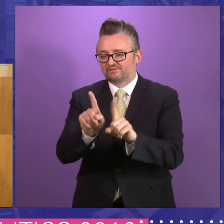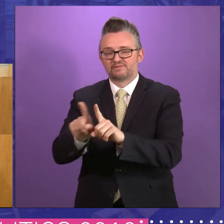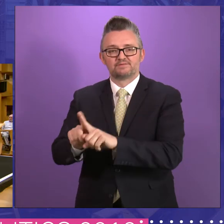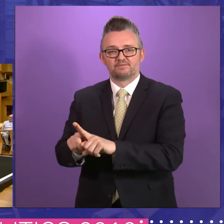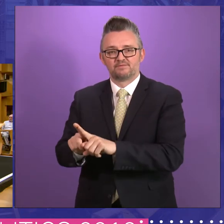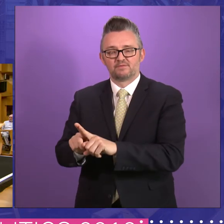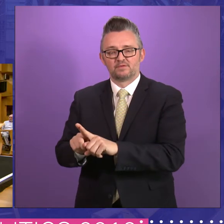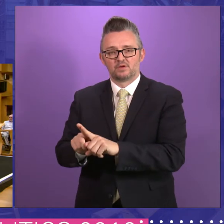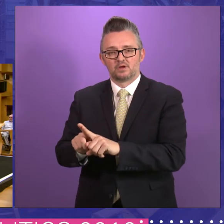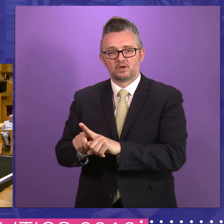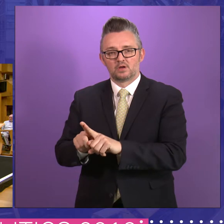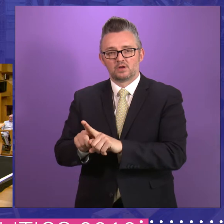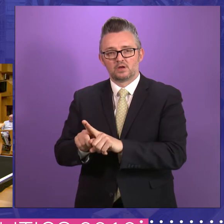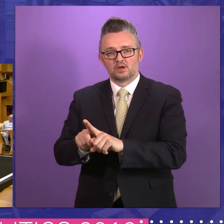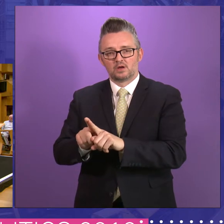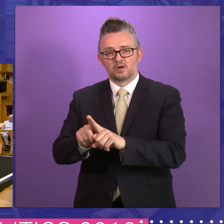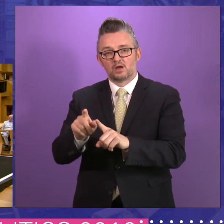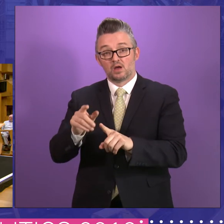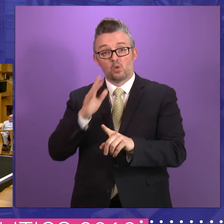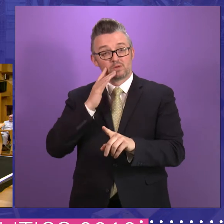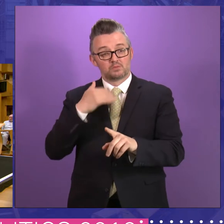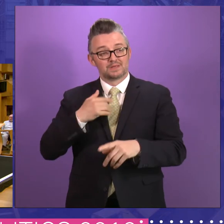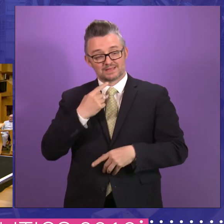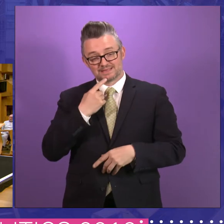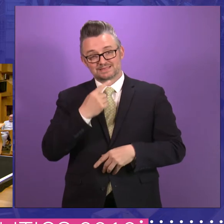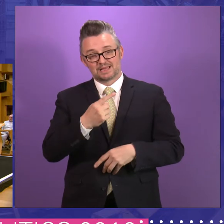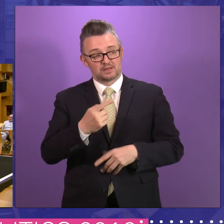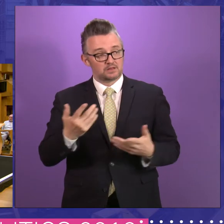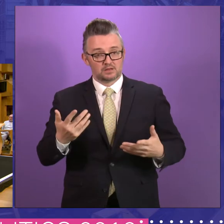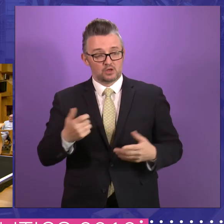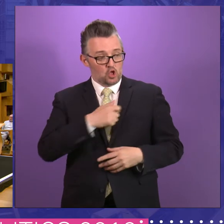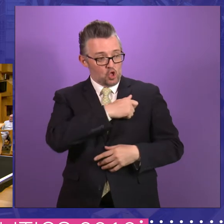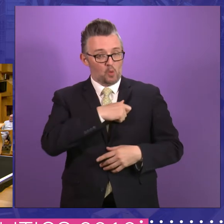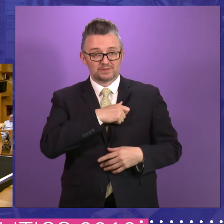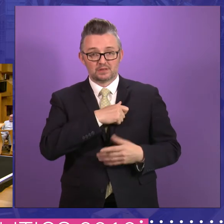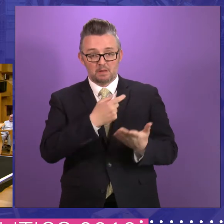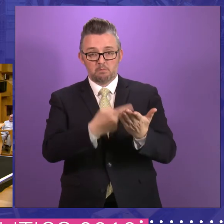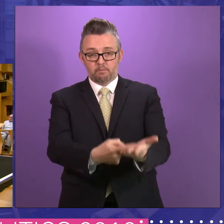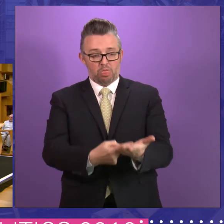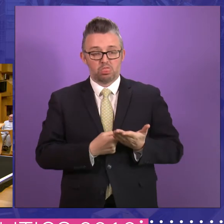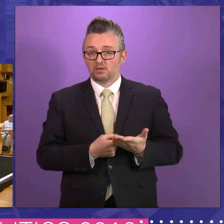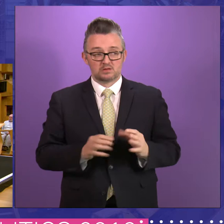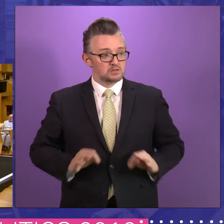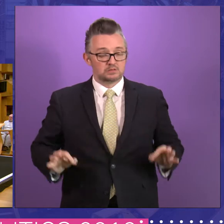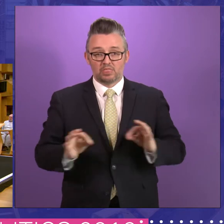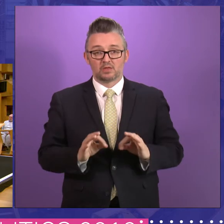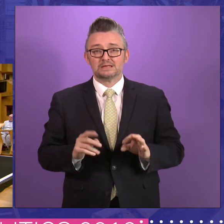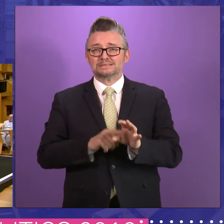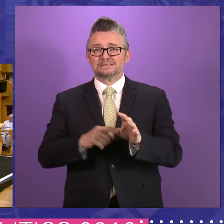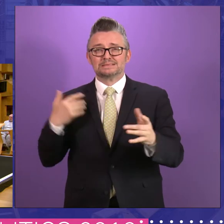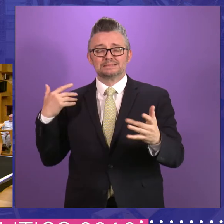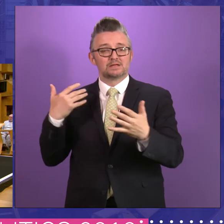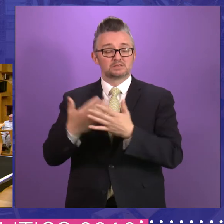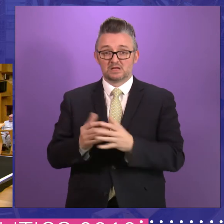And always at the back of it, I used to say to them, we have had no committables for I don't know how many years